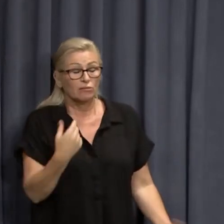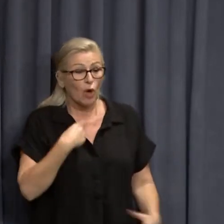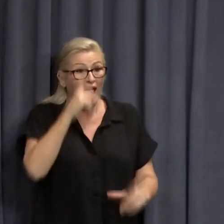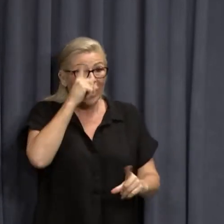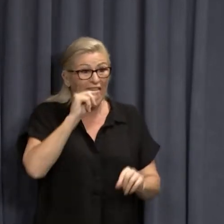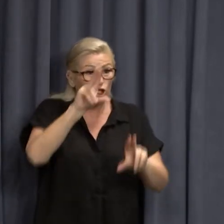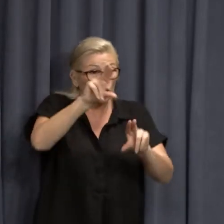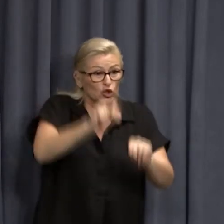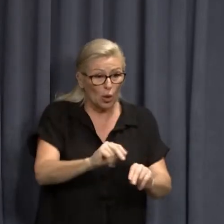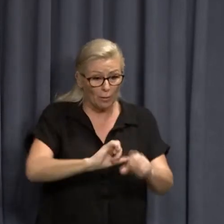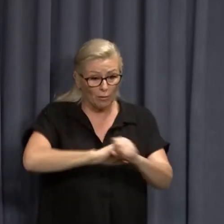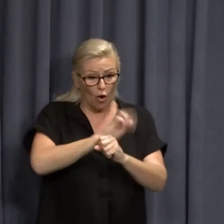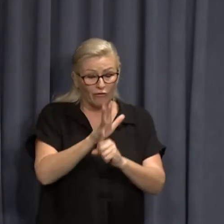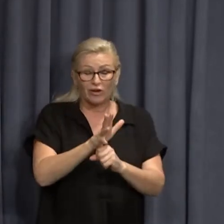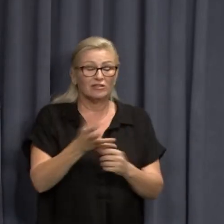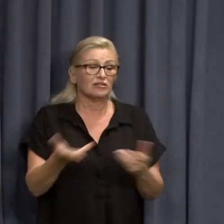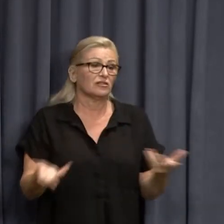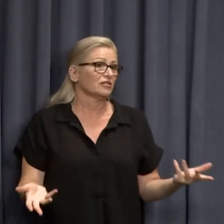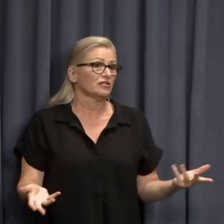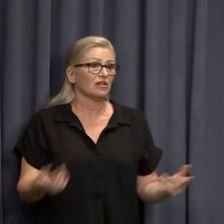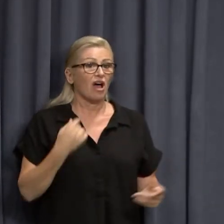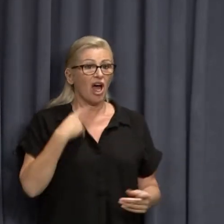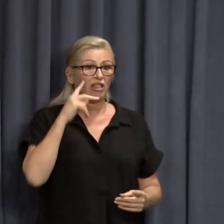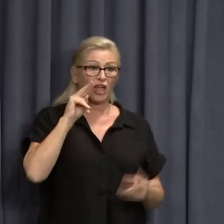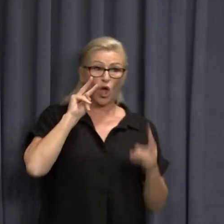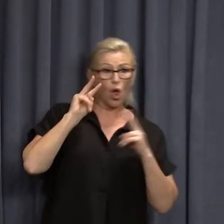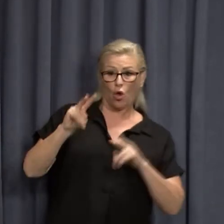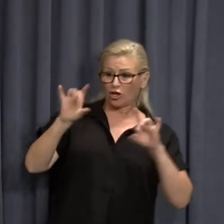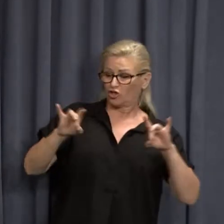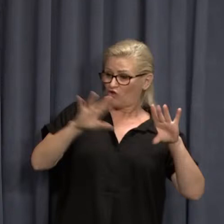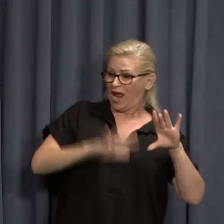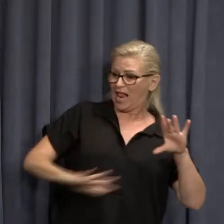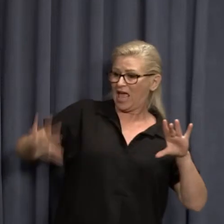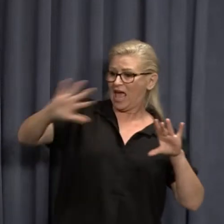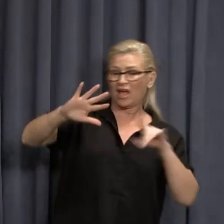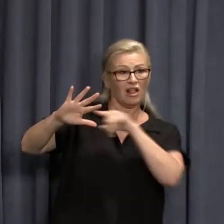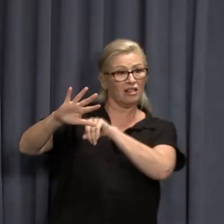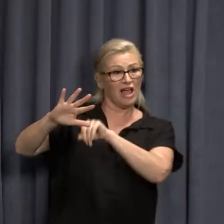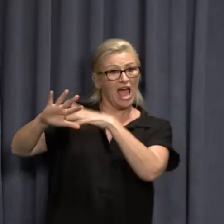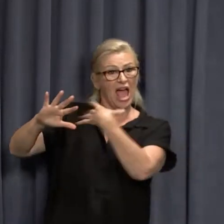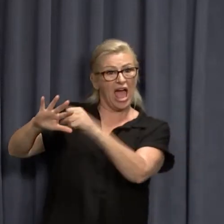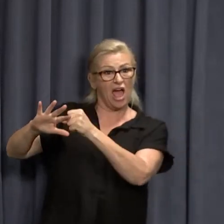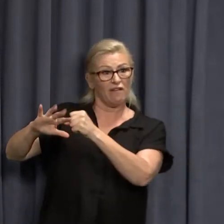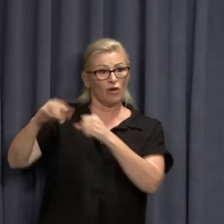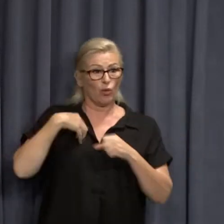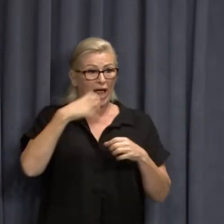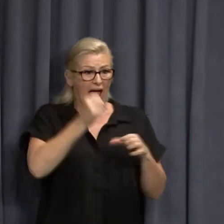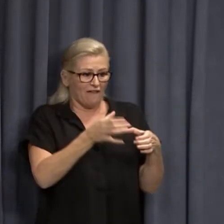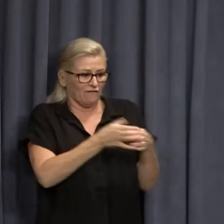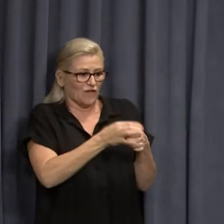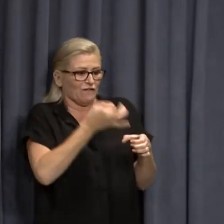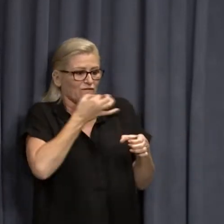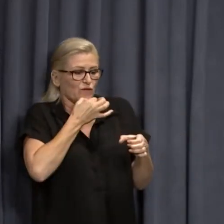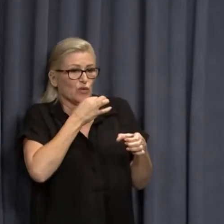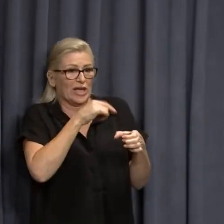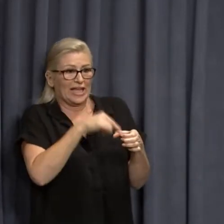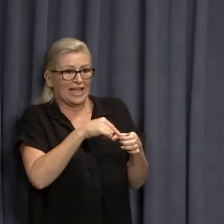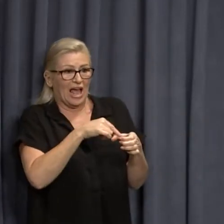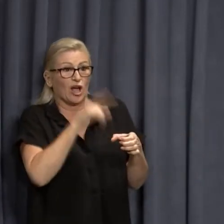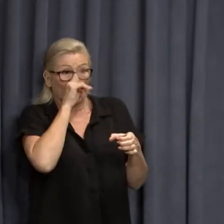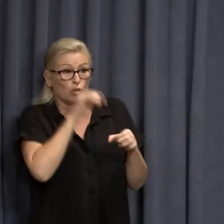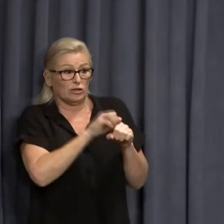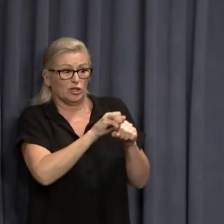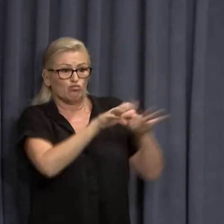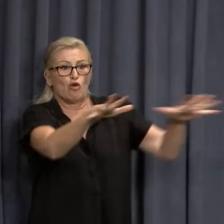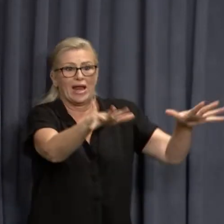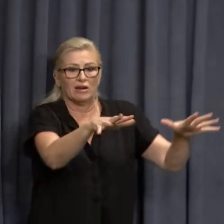I think watching what is occurring over east and the fact we have this small outbreak in Western Australia that could grow, I think should be incentive enough for